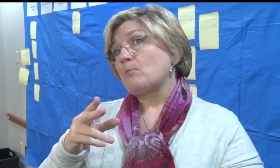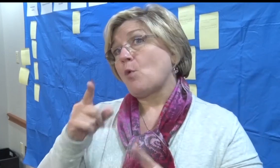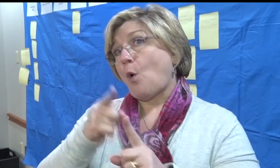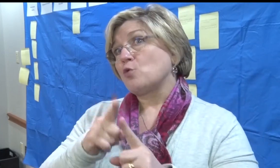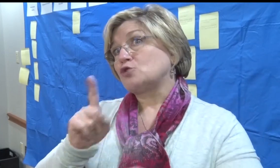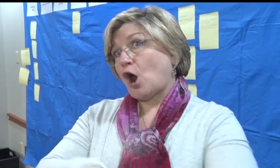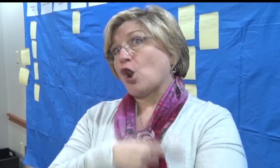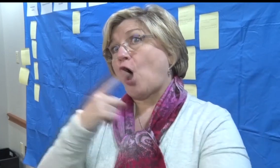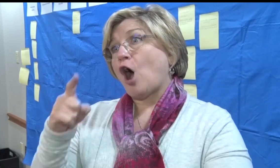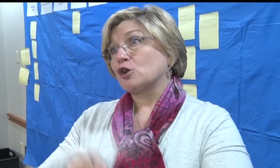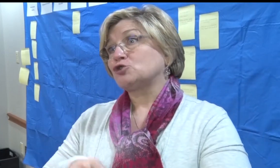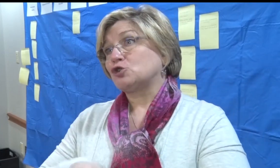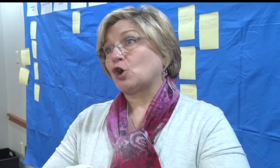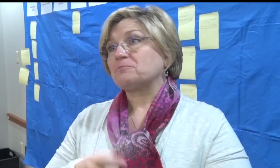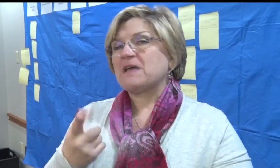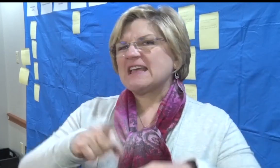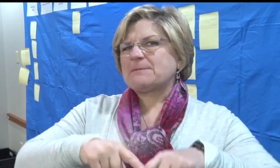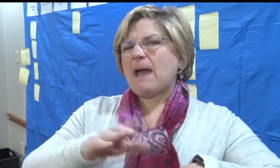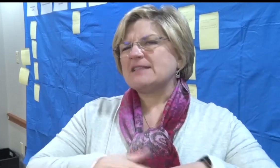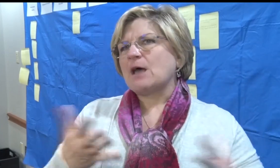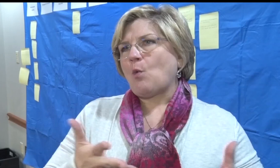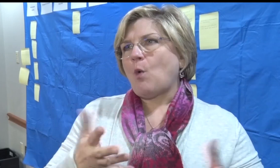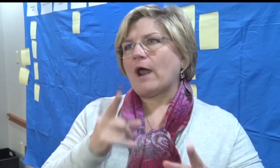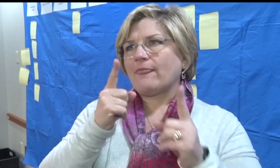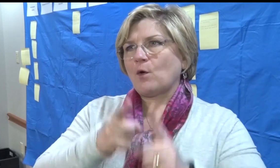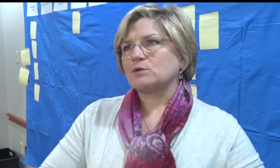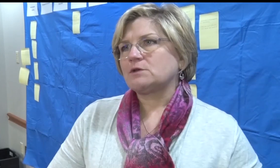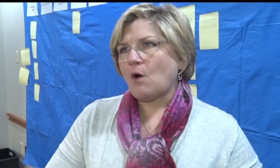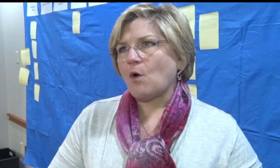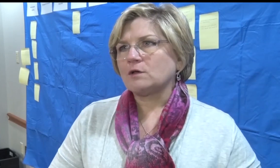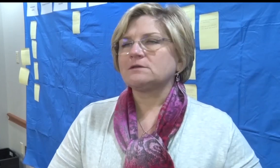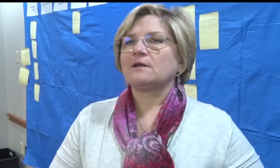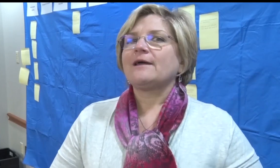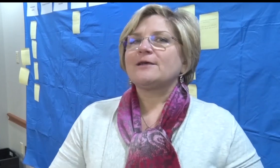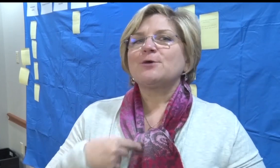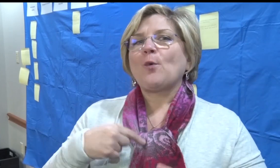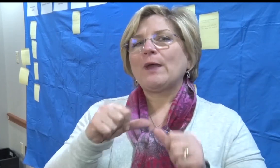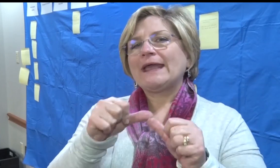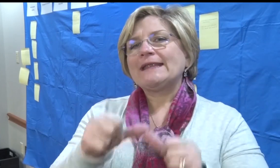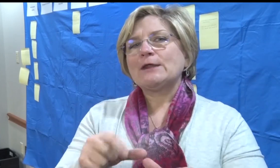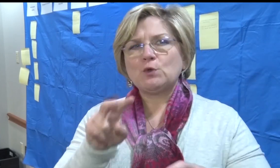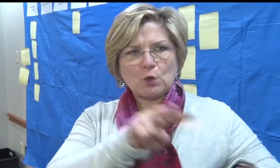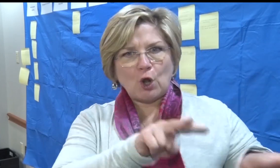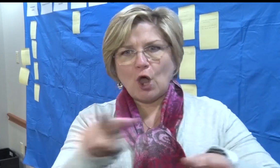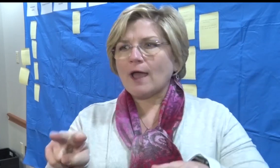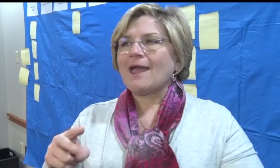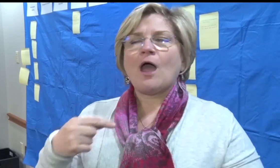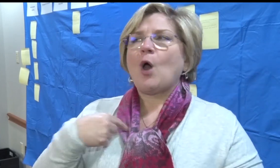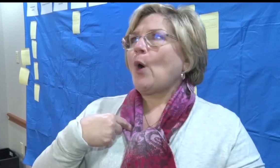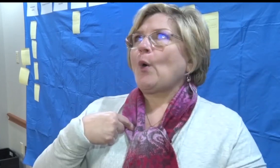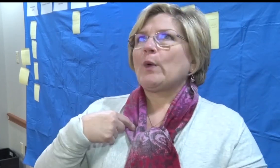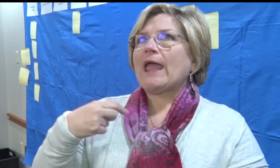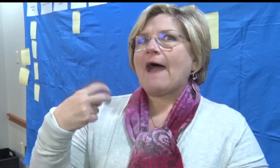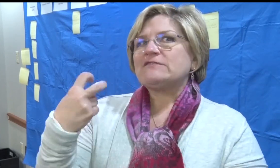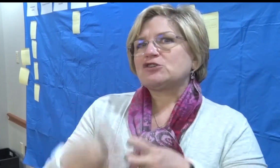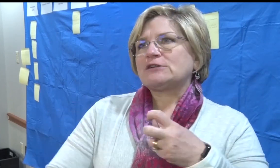some of the goals are longer-term. It depends on what the goals are themselves so we can continue to look at them.